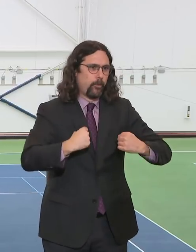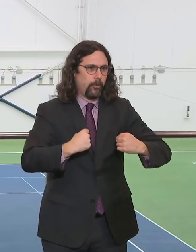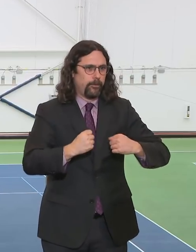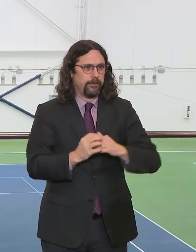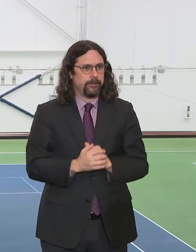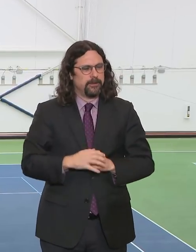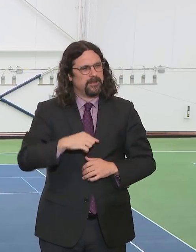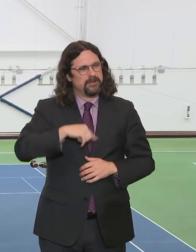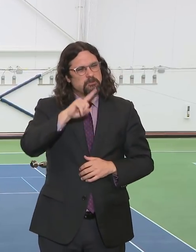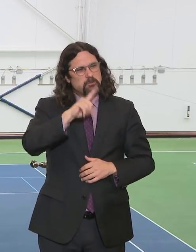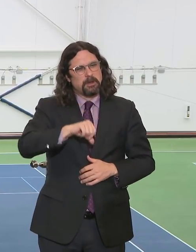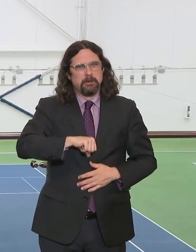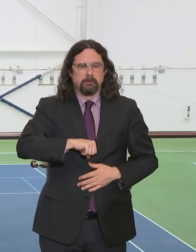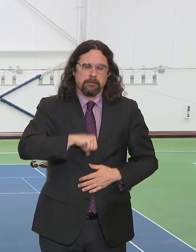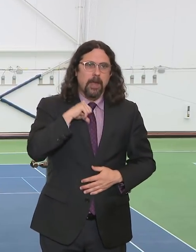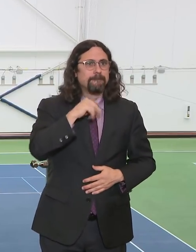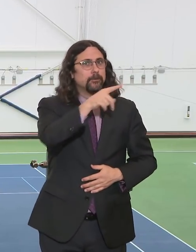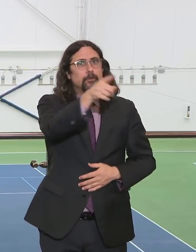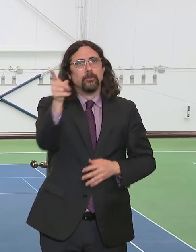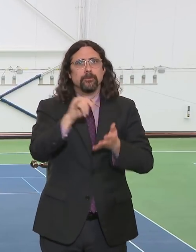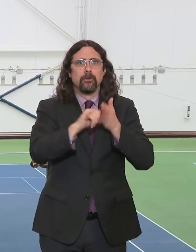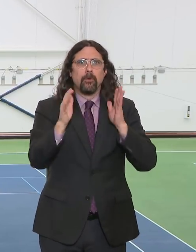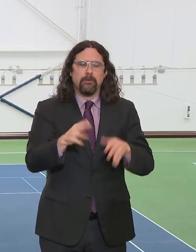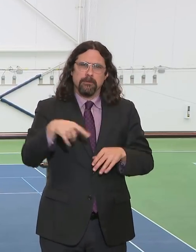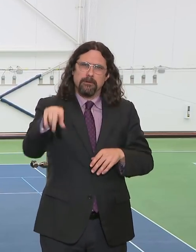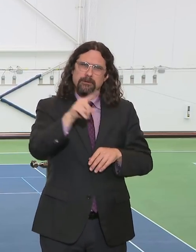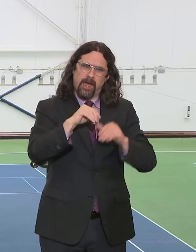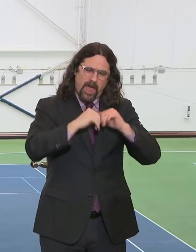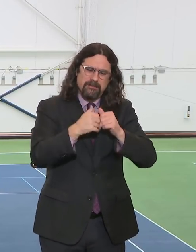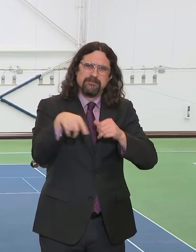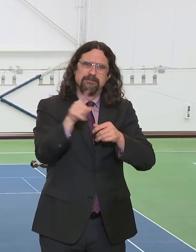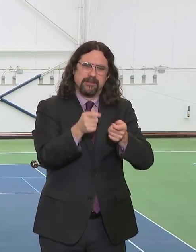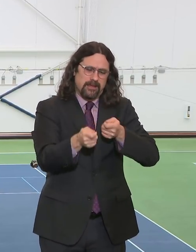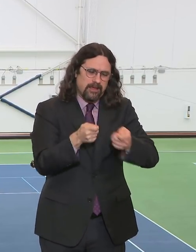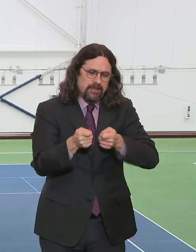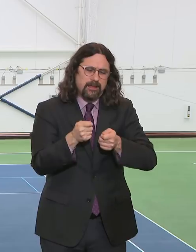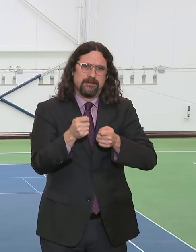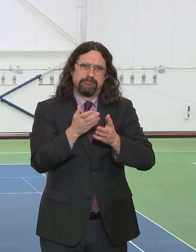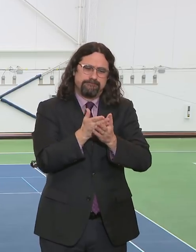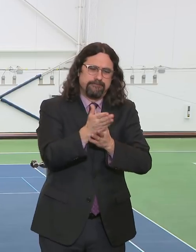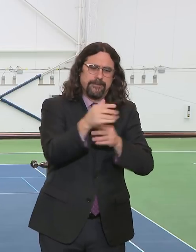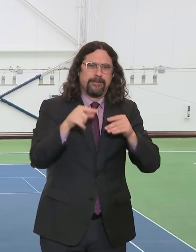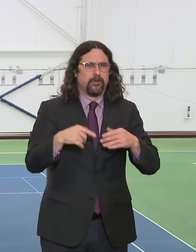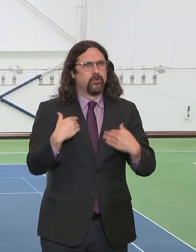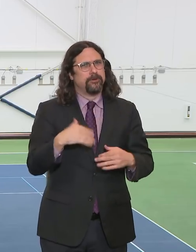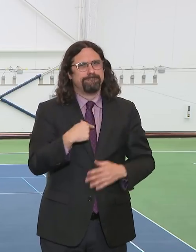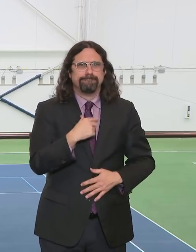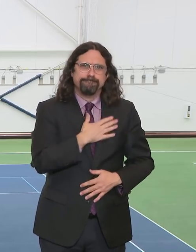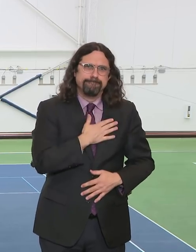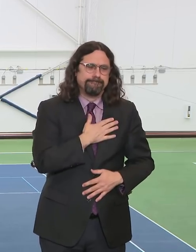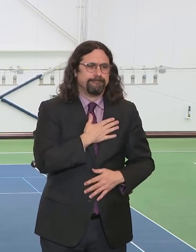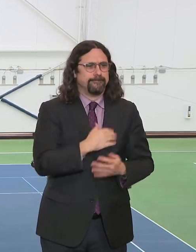But I have faith in New Yorkers. I have faith in New York City. We will see this through.